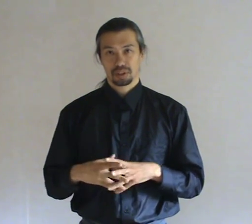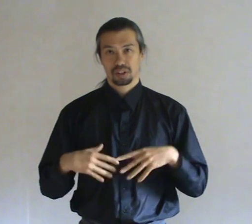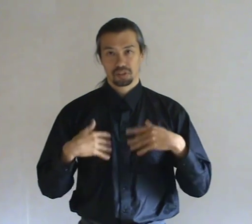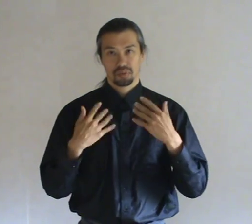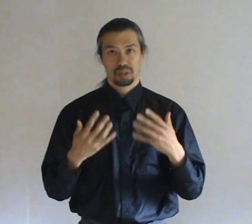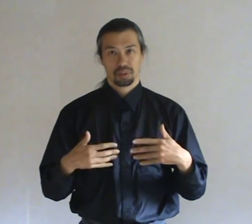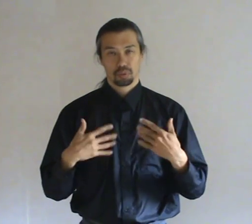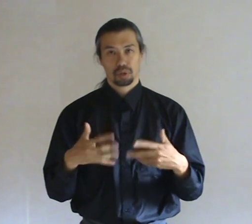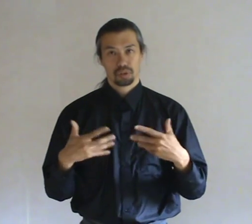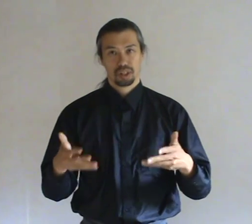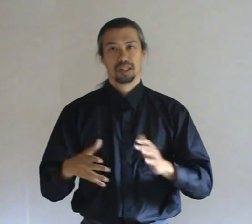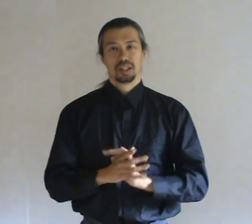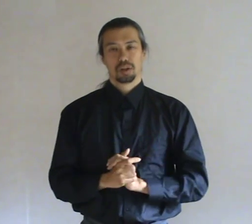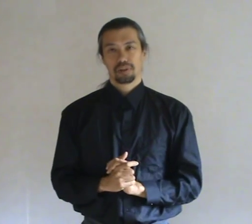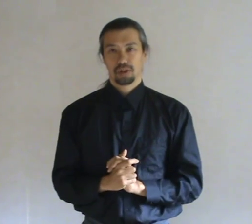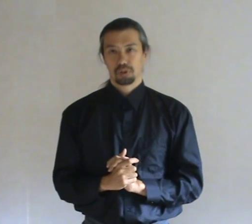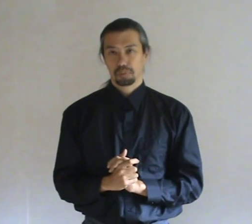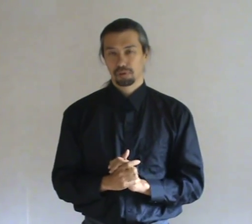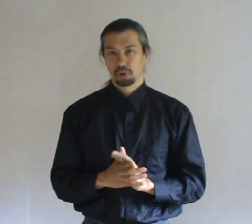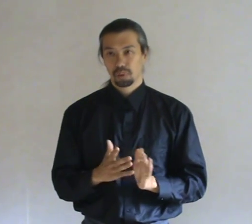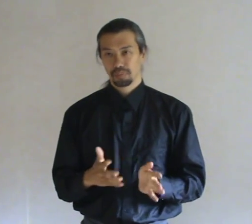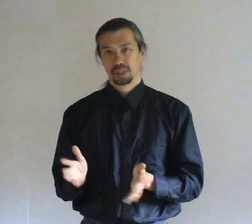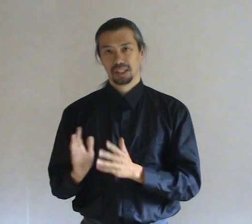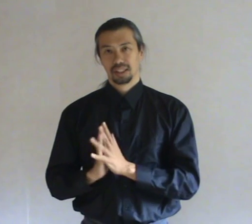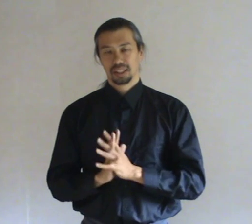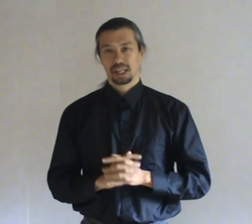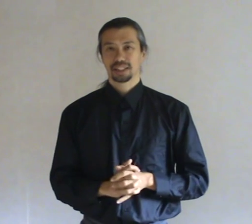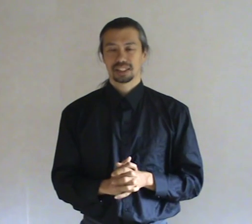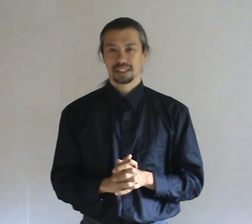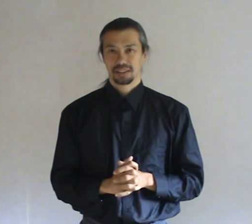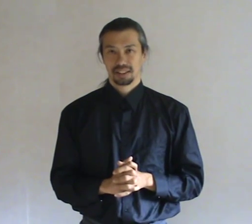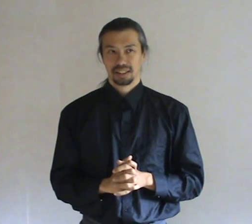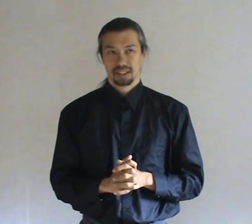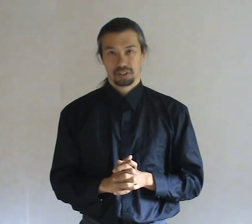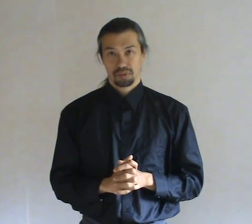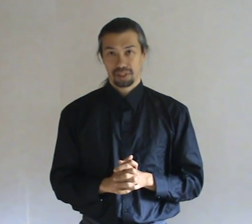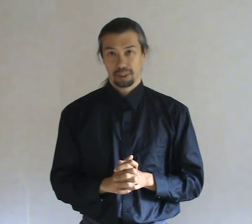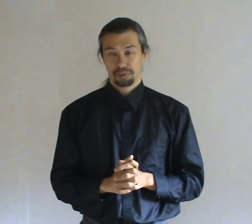just a little rote. Of how to perform the cleansing. Is very helpful.